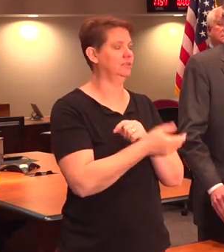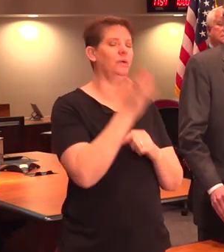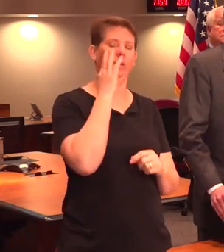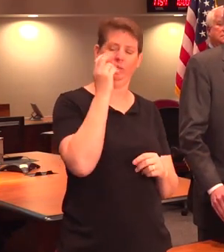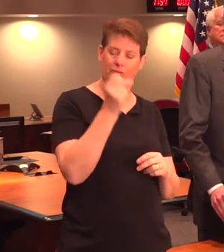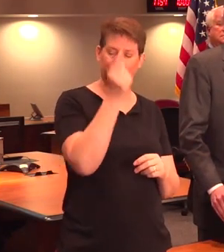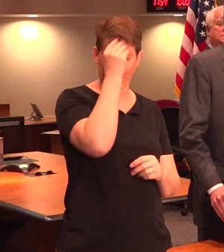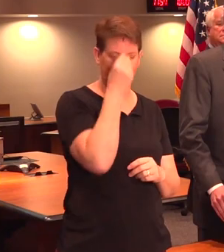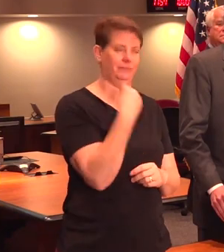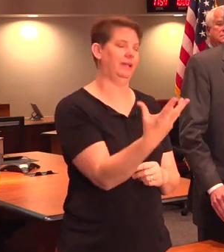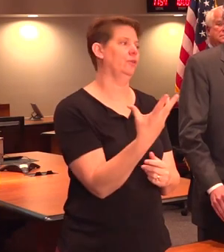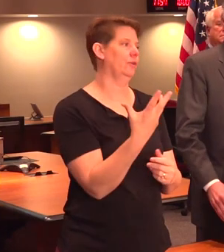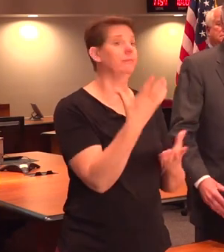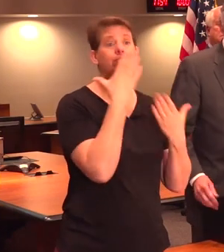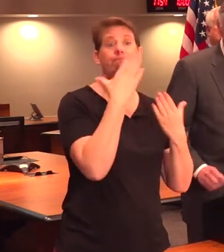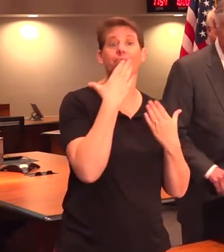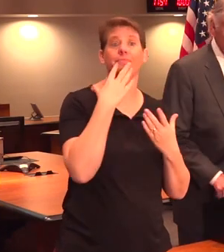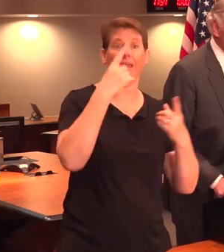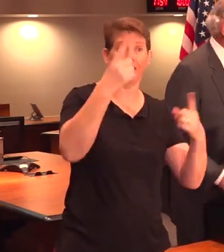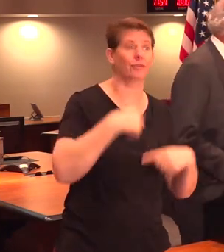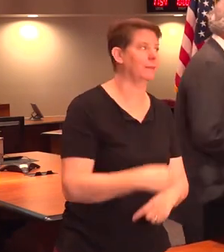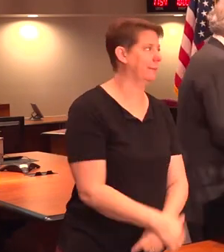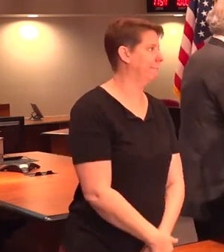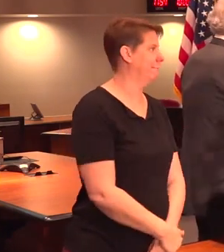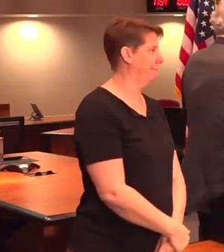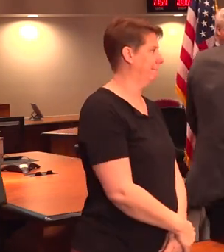alert. Thank you for coming.